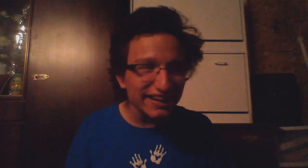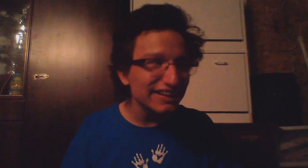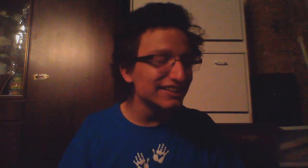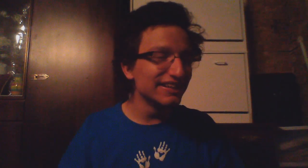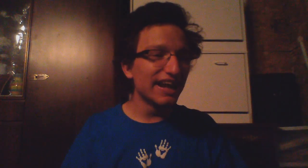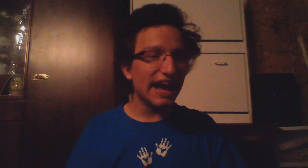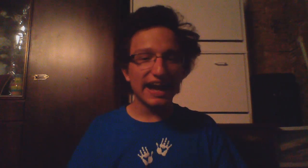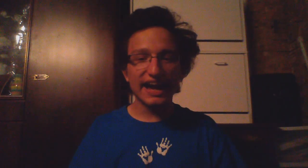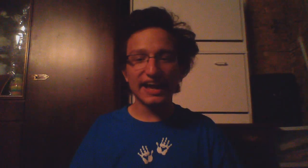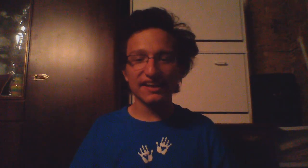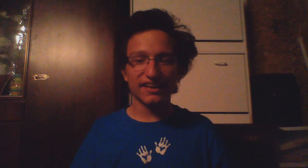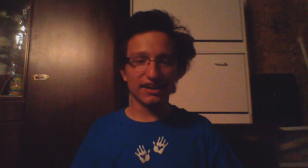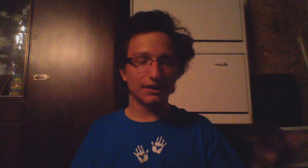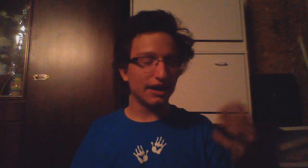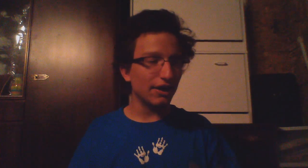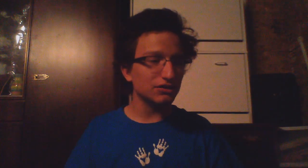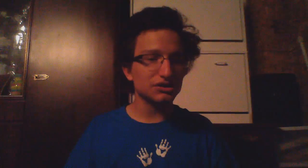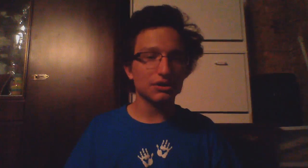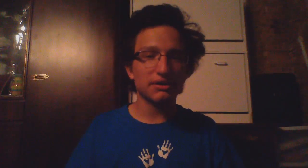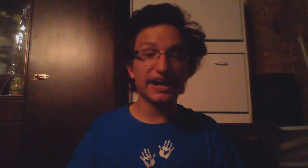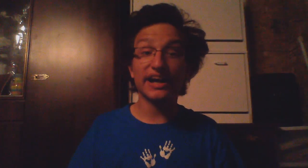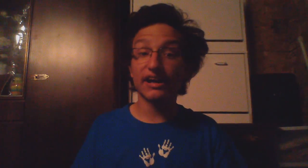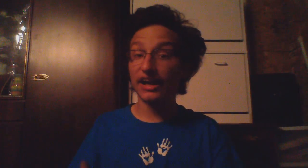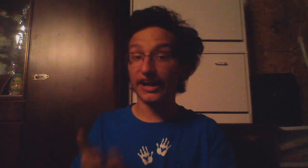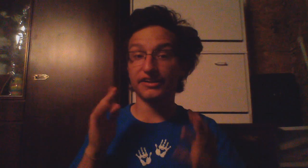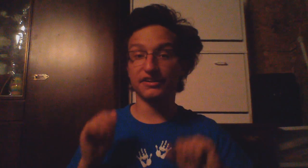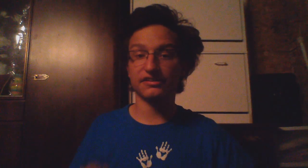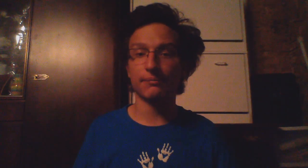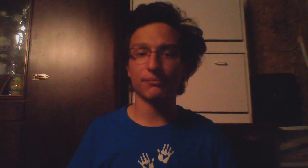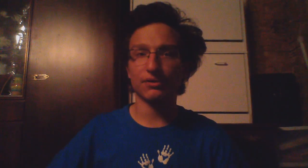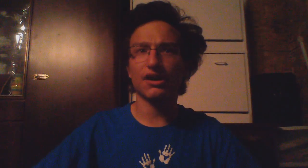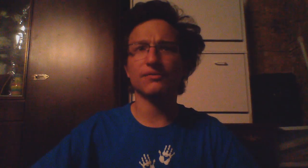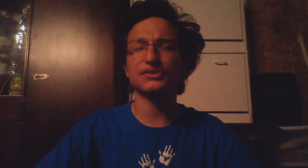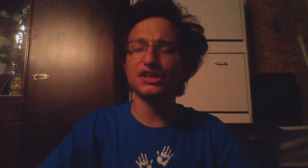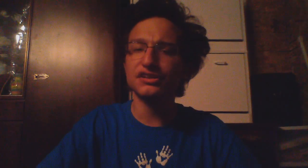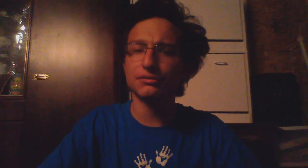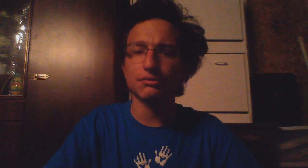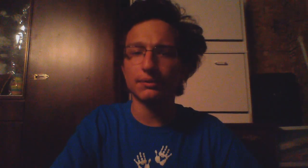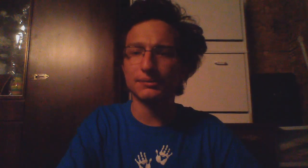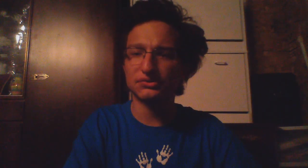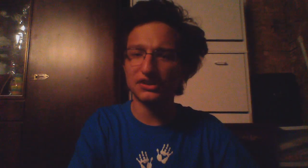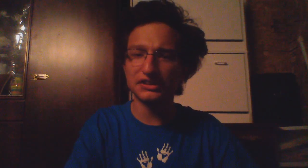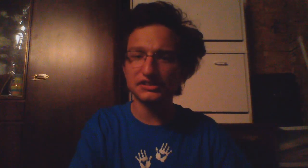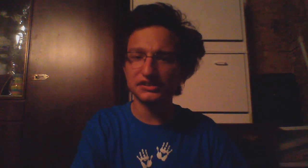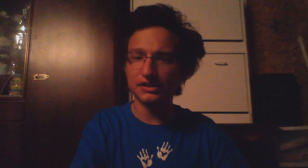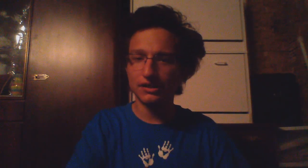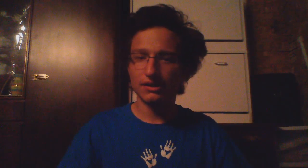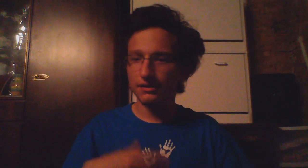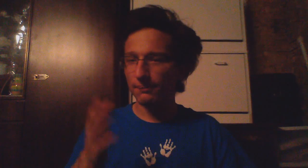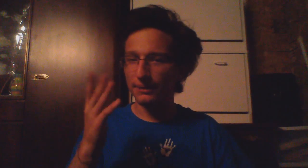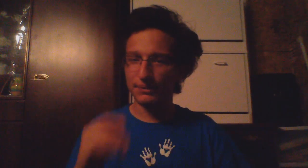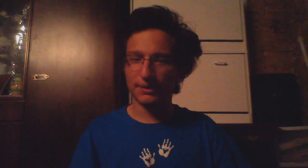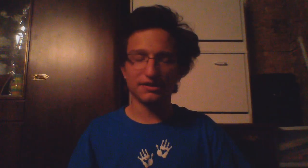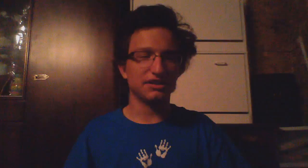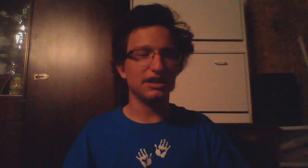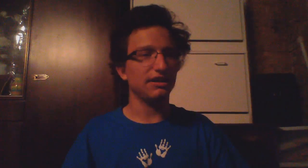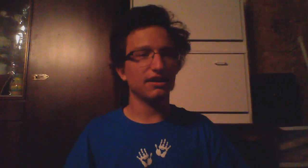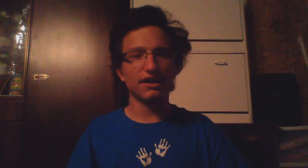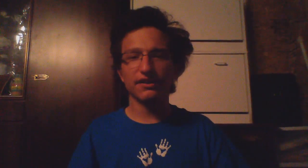and then I also had an in-depth conversation with one of my friends by me meditating and I